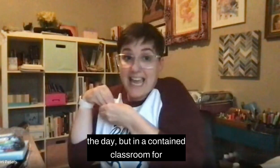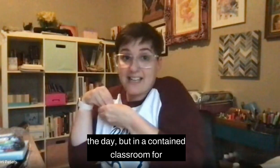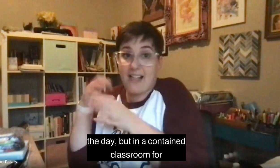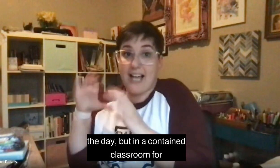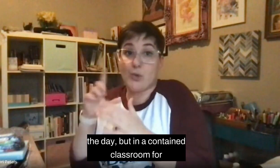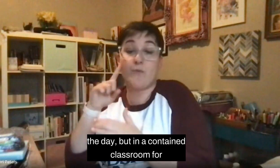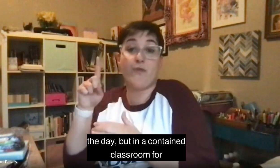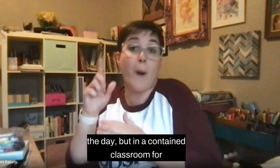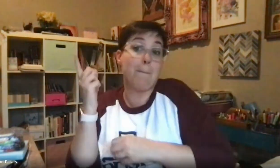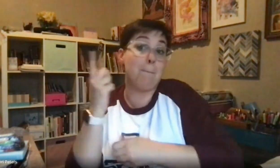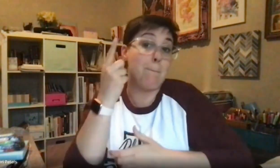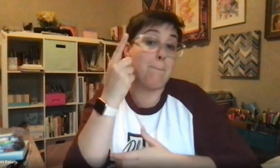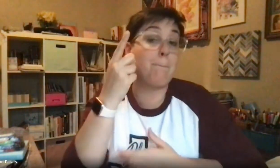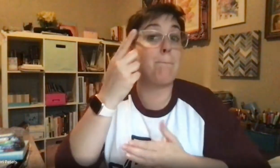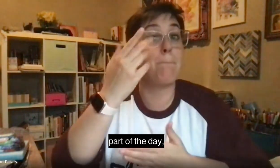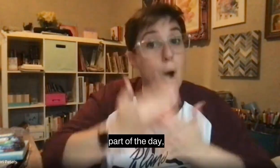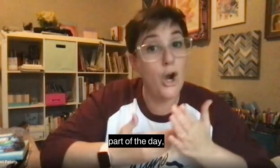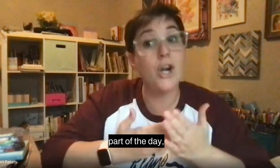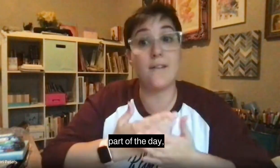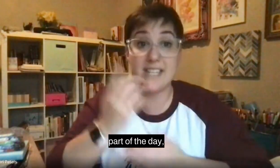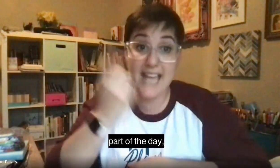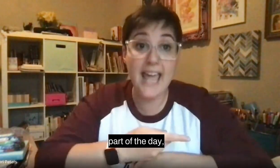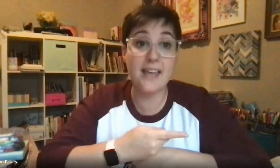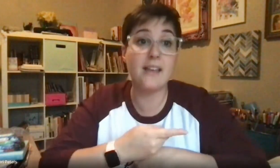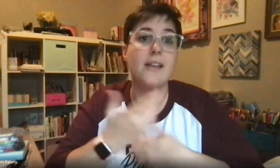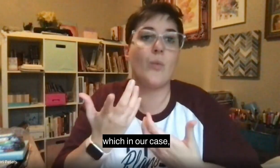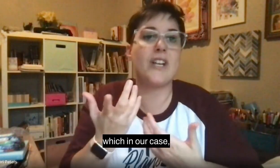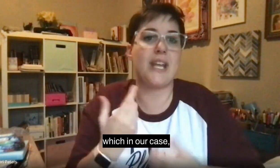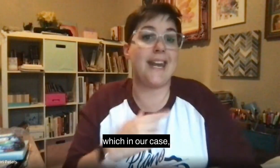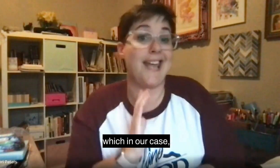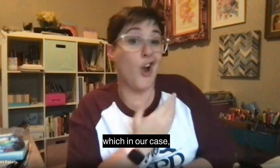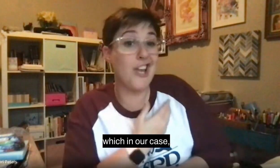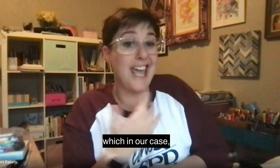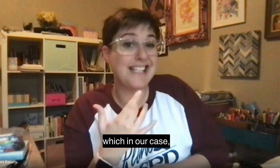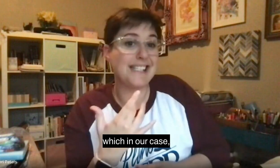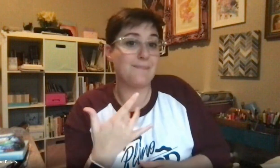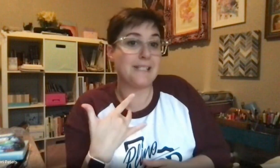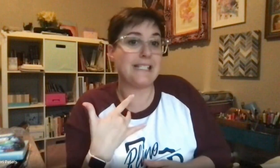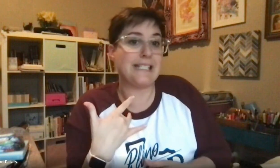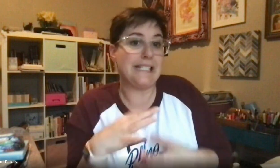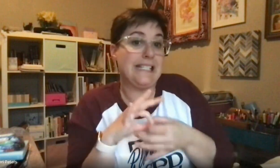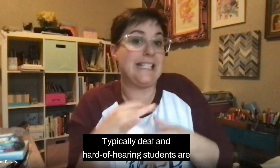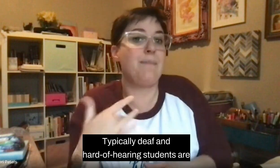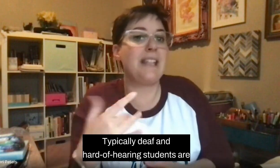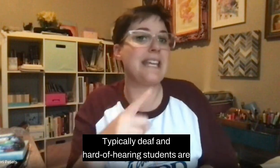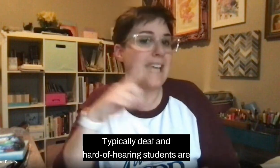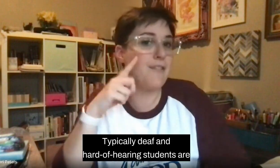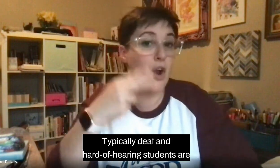classroom for part of the day, which in our case, typically deaf and hard of